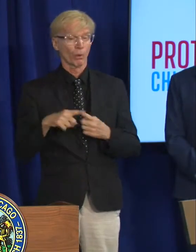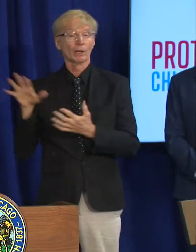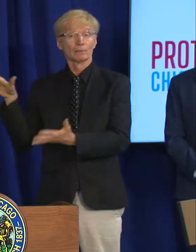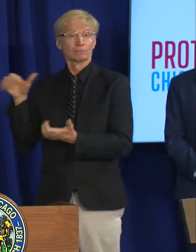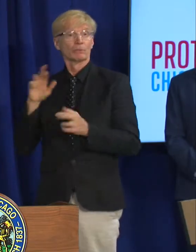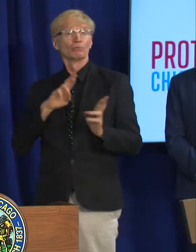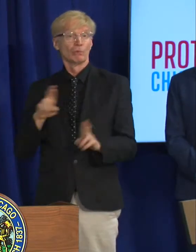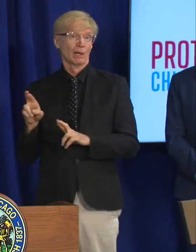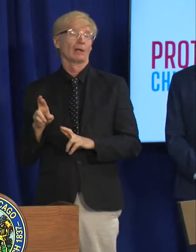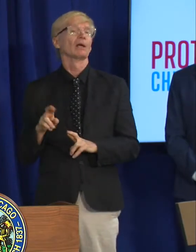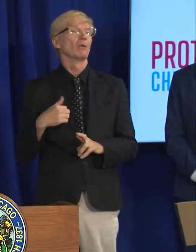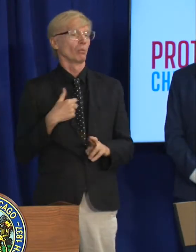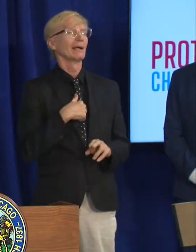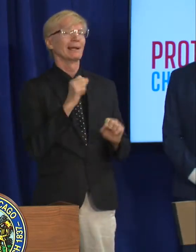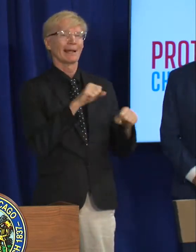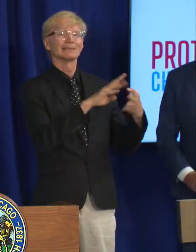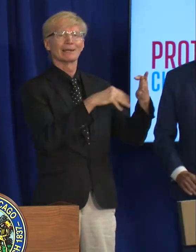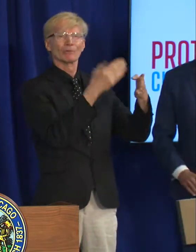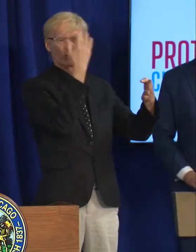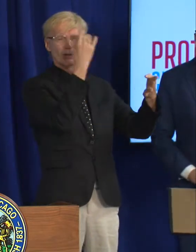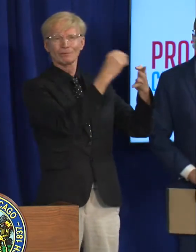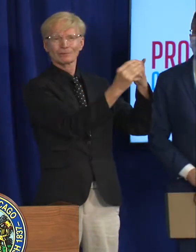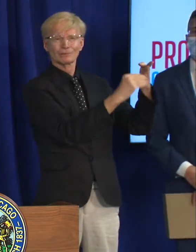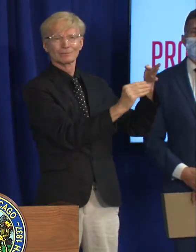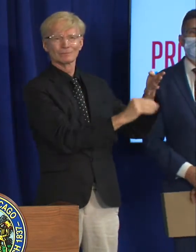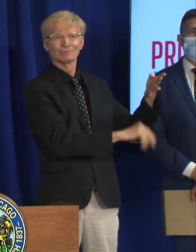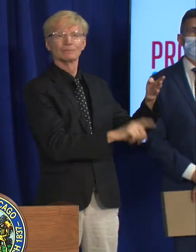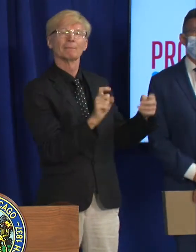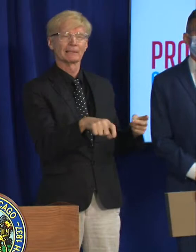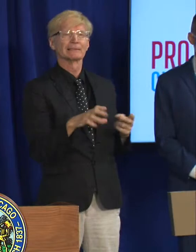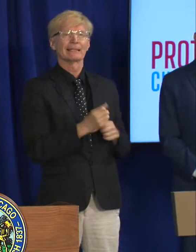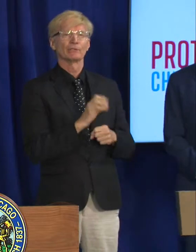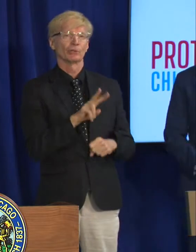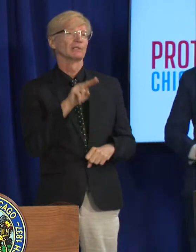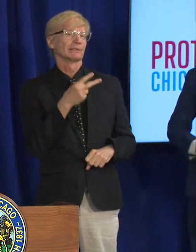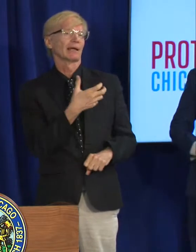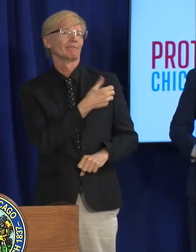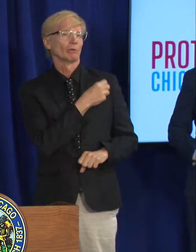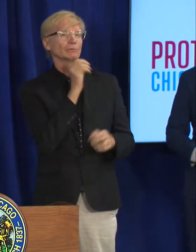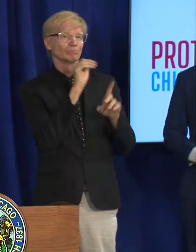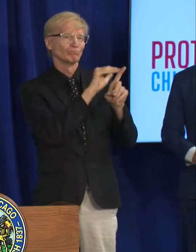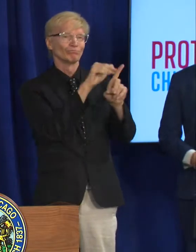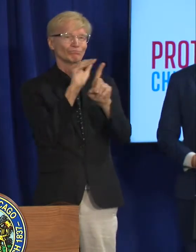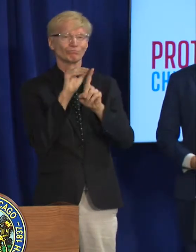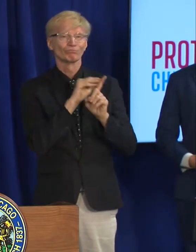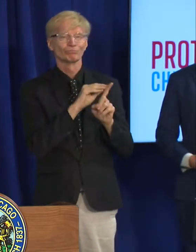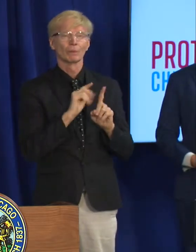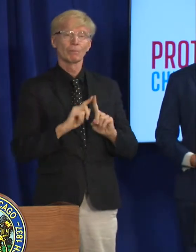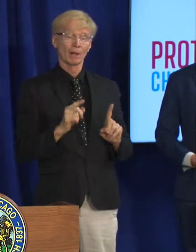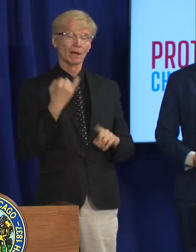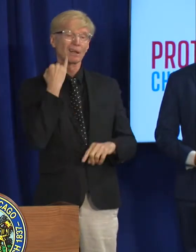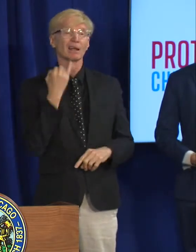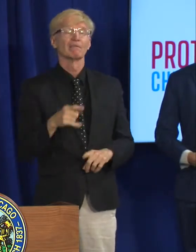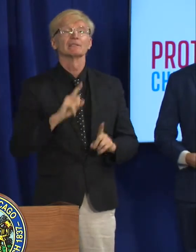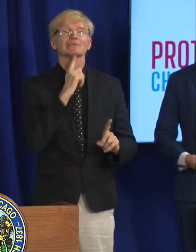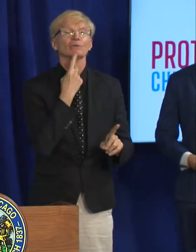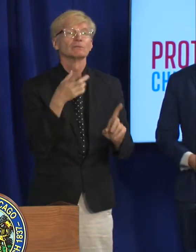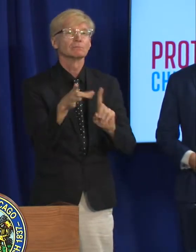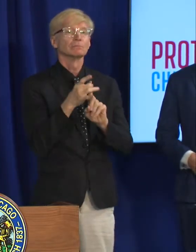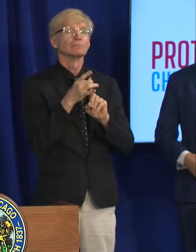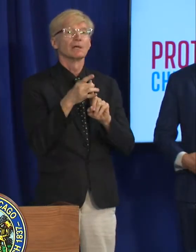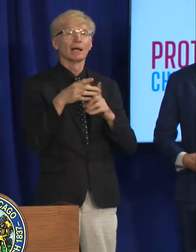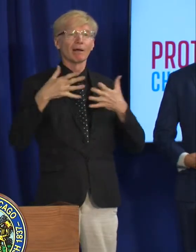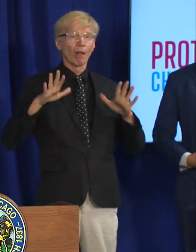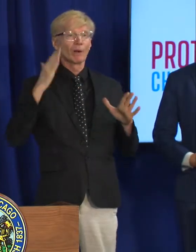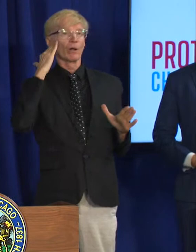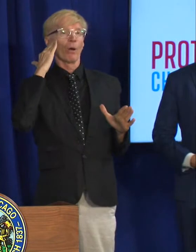schedule those people we know who they are get folks in for second doses but and if they became a known contact of a case of course we would do